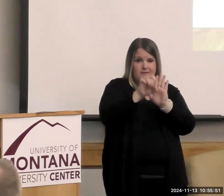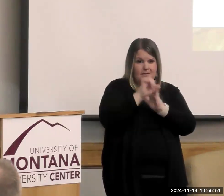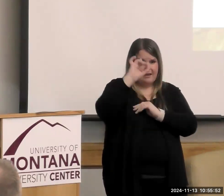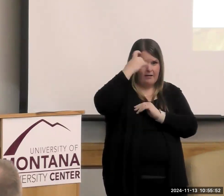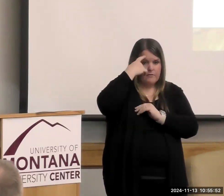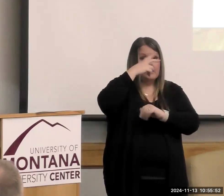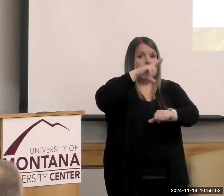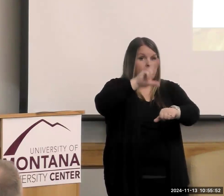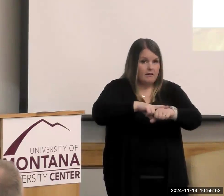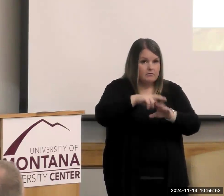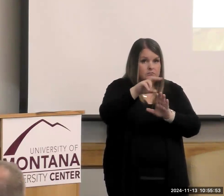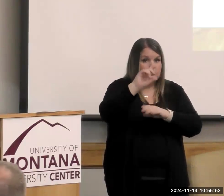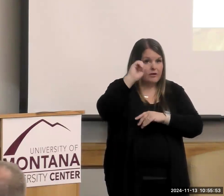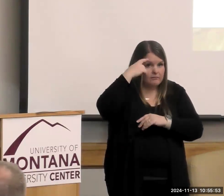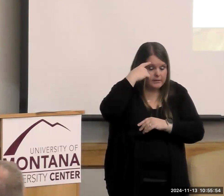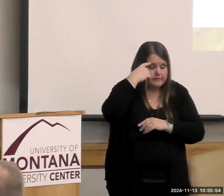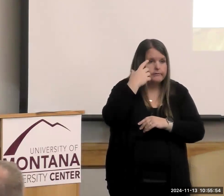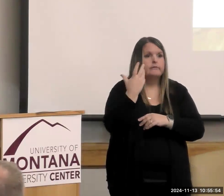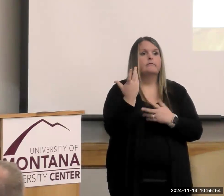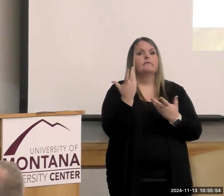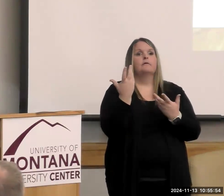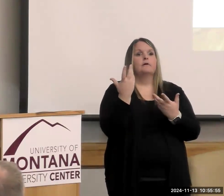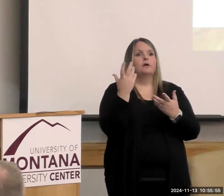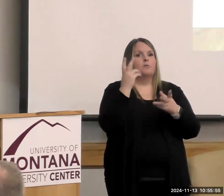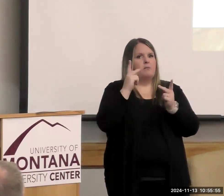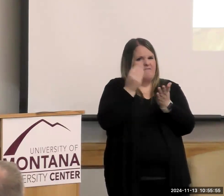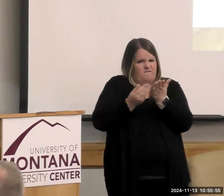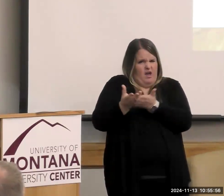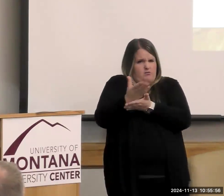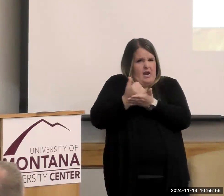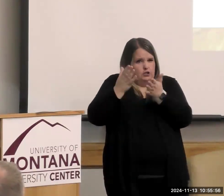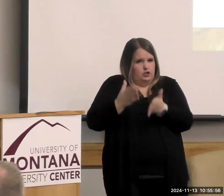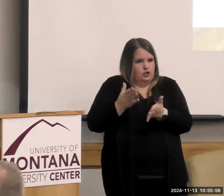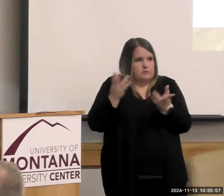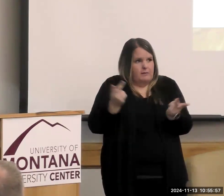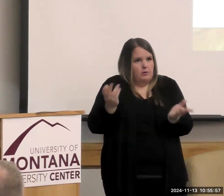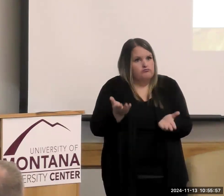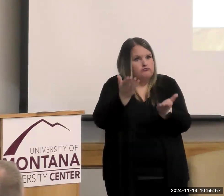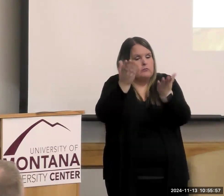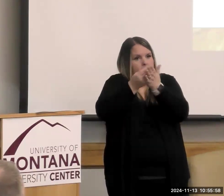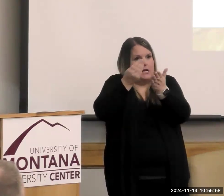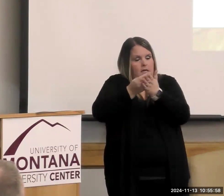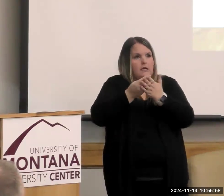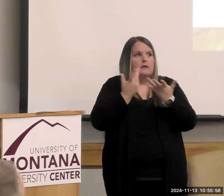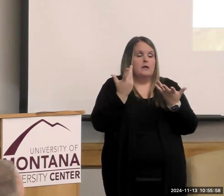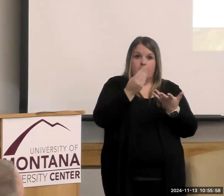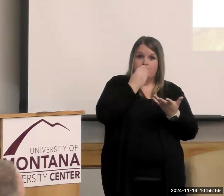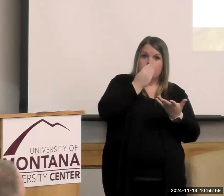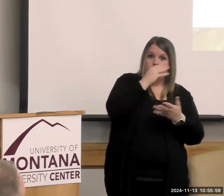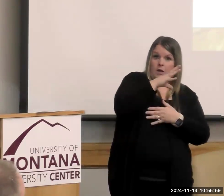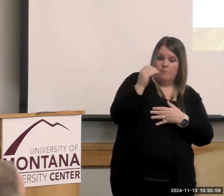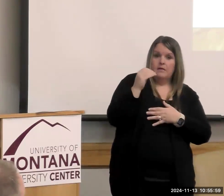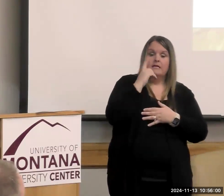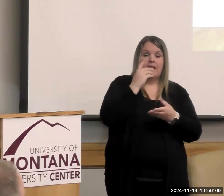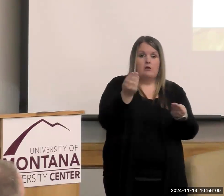and philanthropists. In fact, food companies and trade organizations were all involved, too.